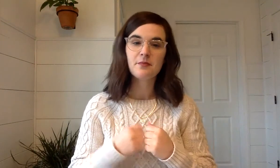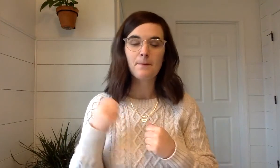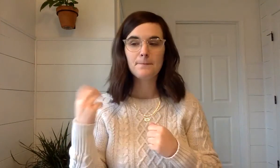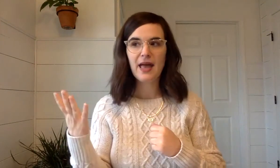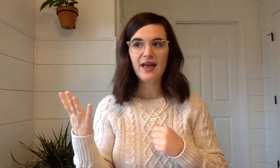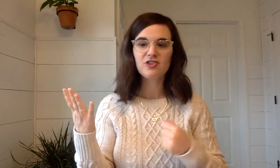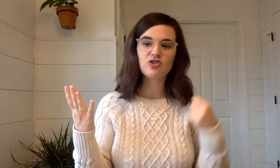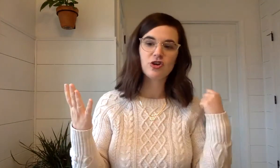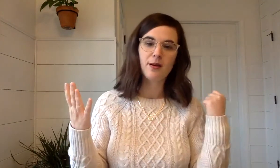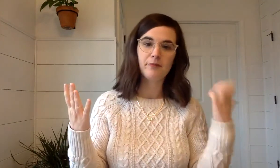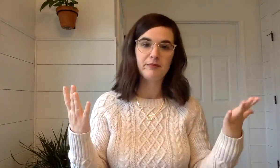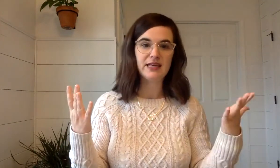Mash. Me.